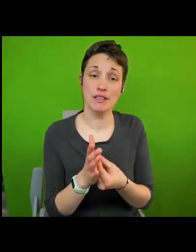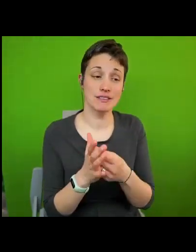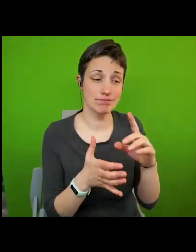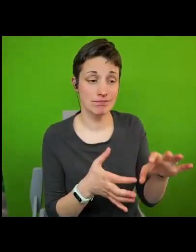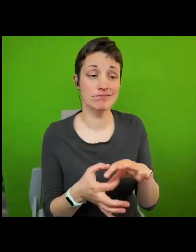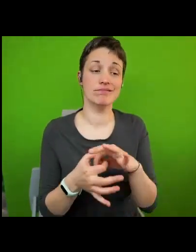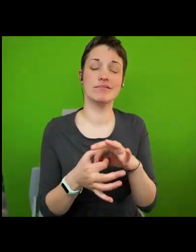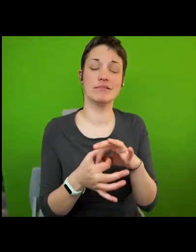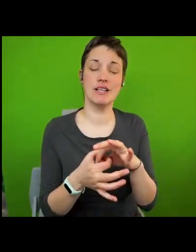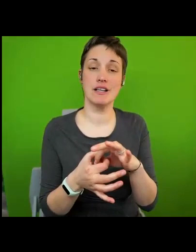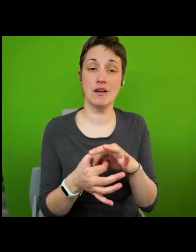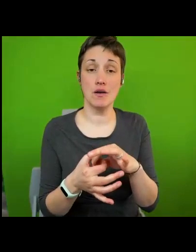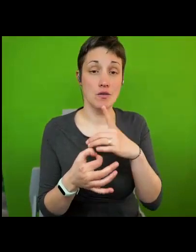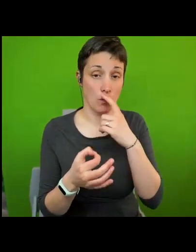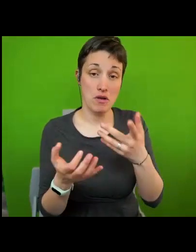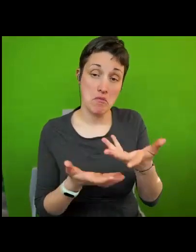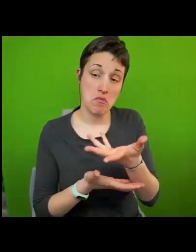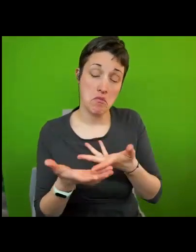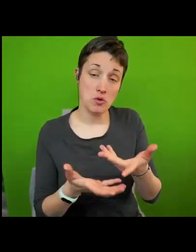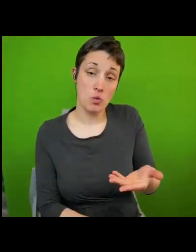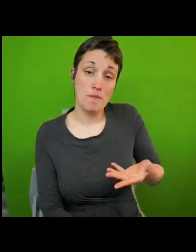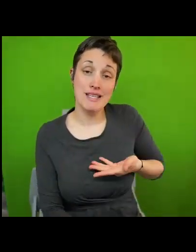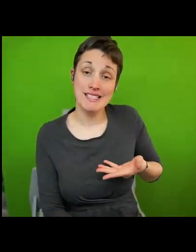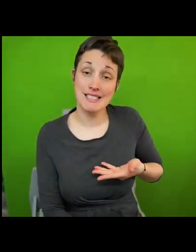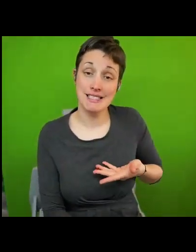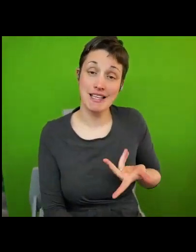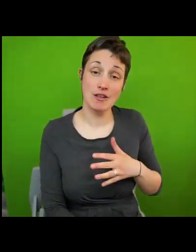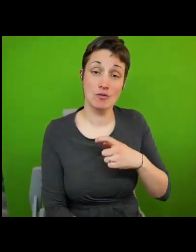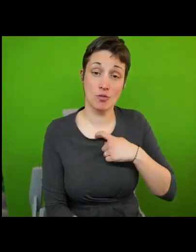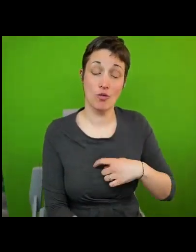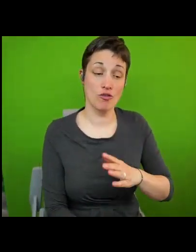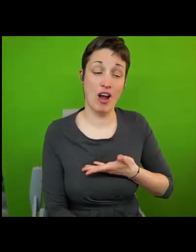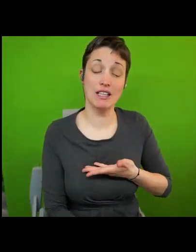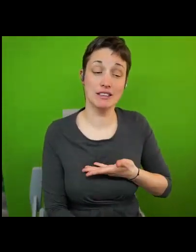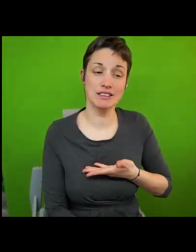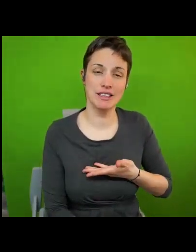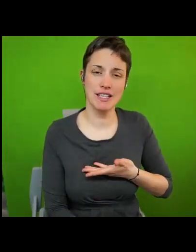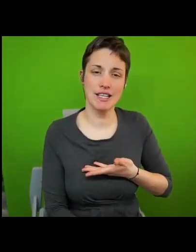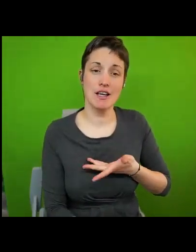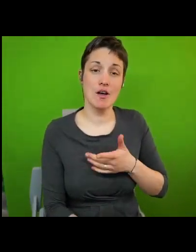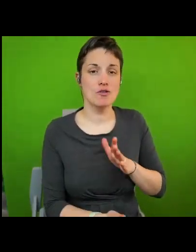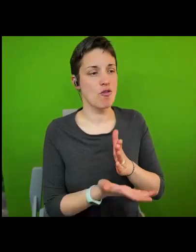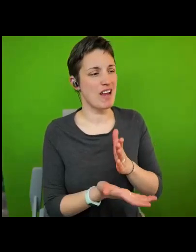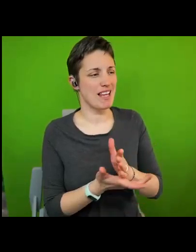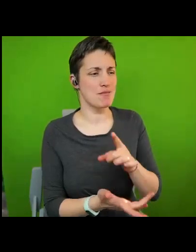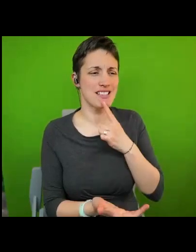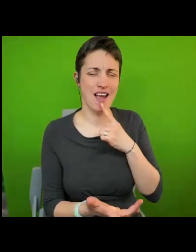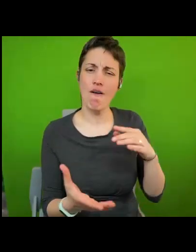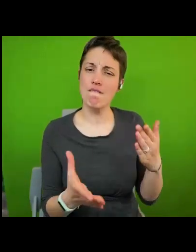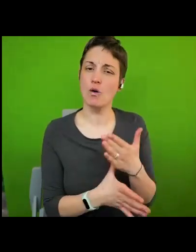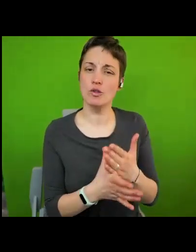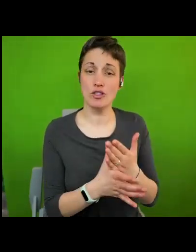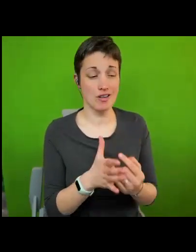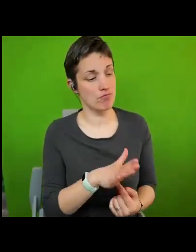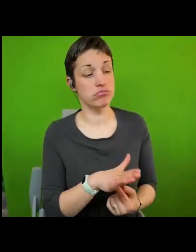on business and human rights on the local level so the argument is function matters and function needs to be